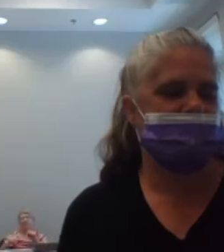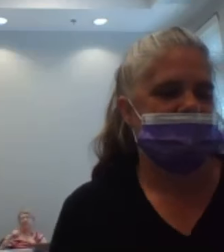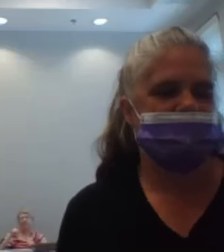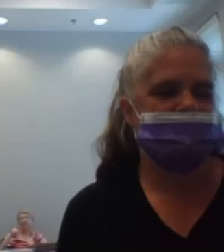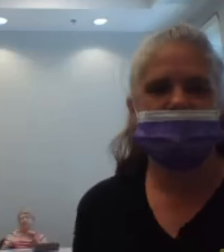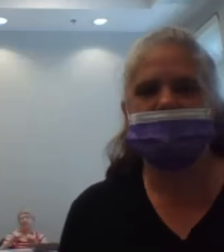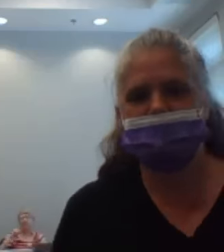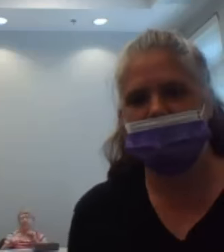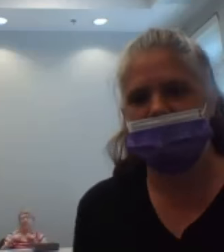16,